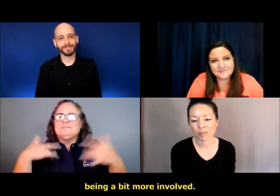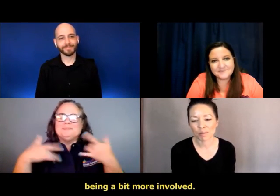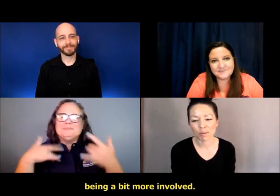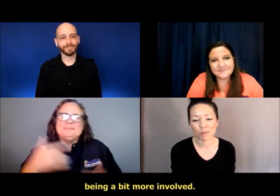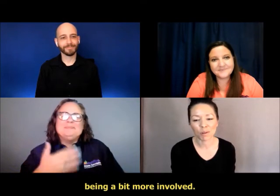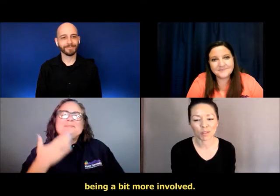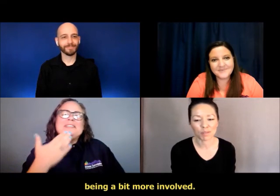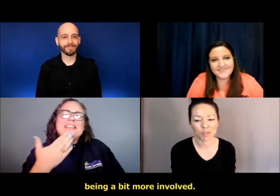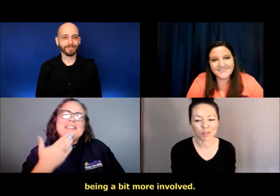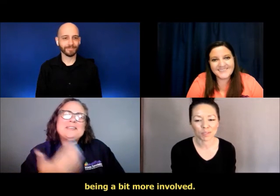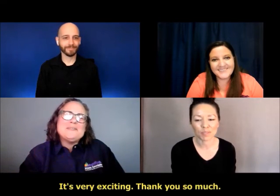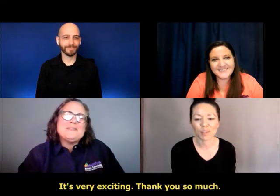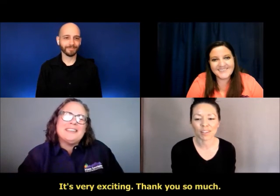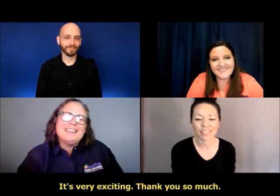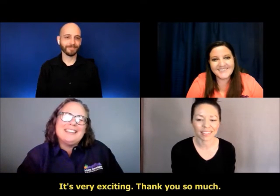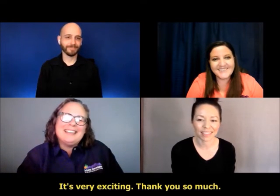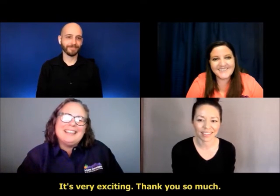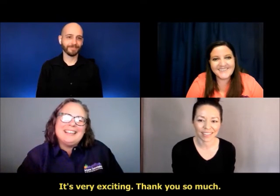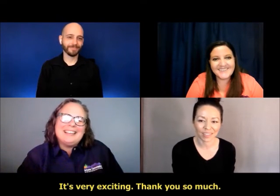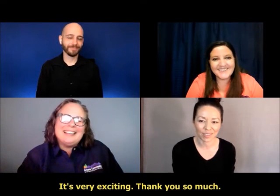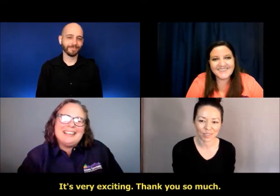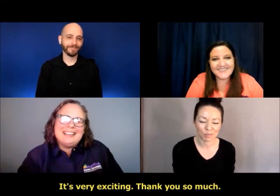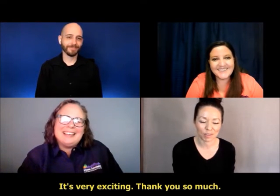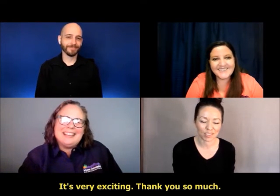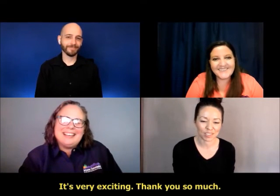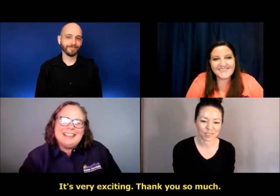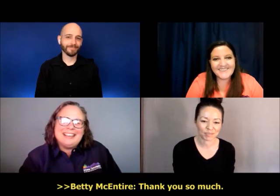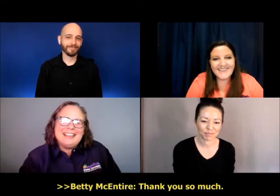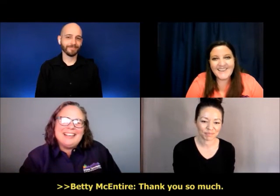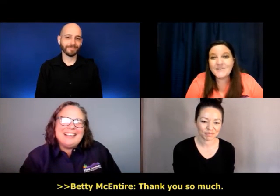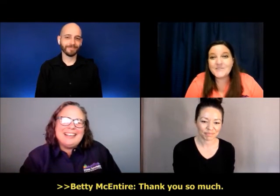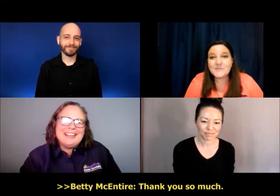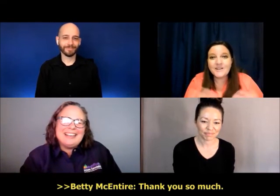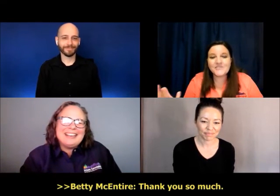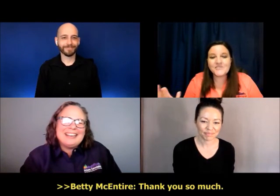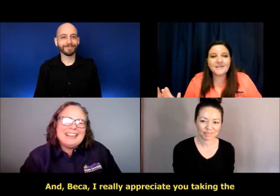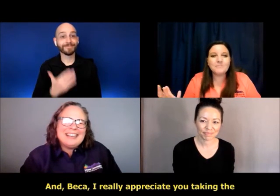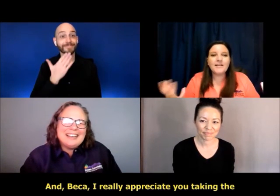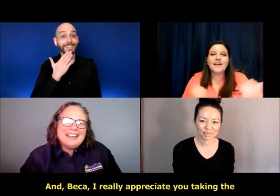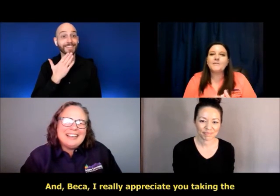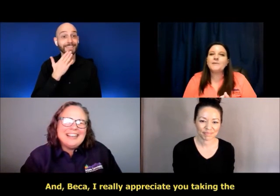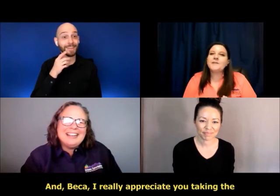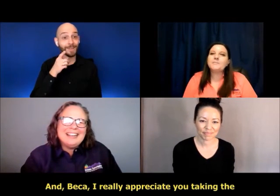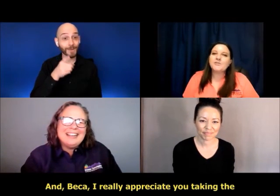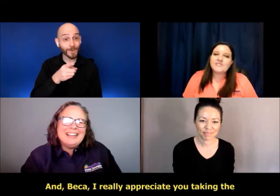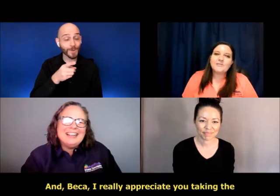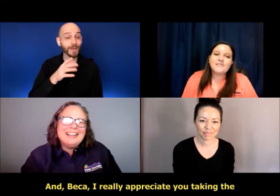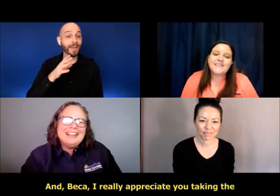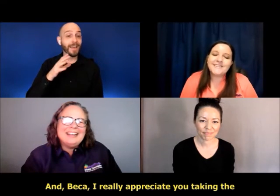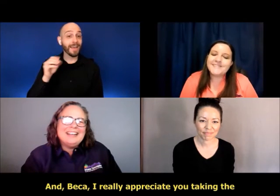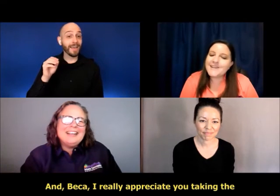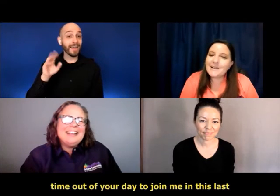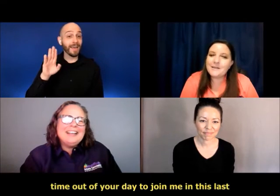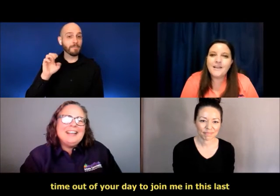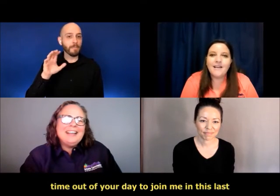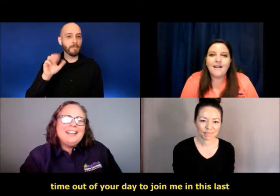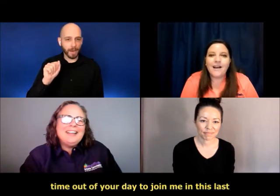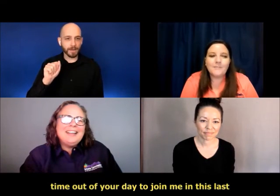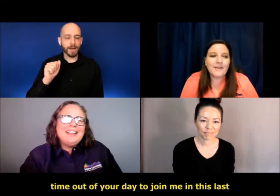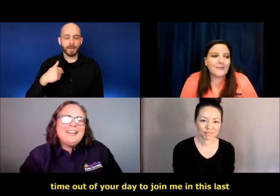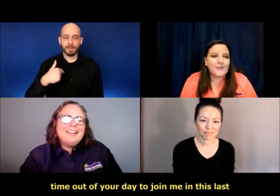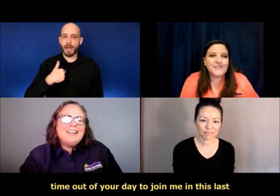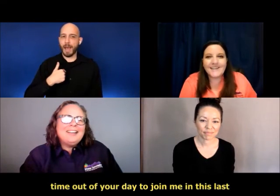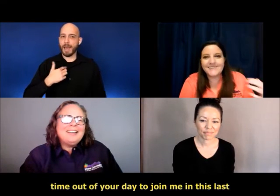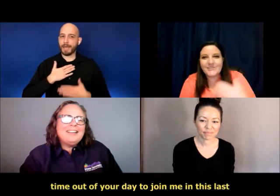being a bit more involved. It's very exciting. Thank you so much. Thank you so much. And Becca, I really appreciate you taking the time,